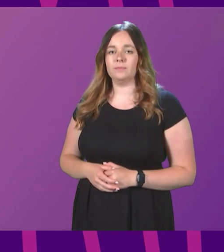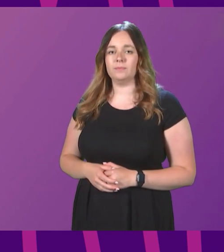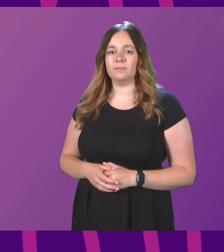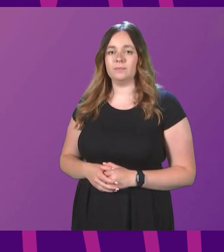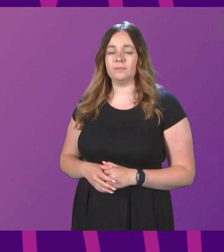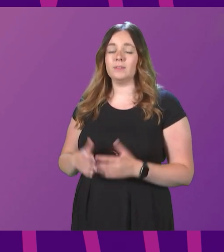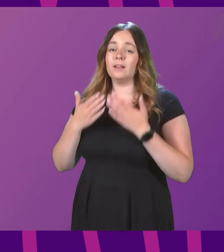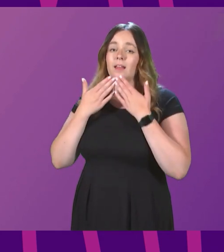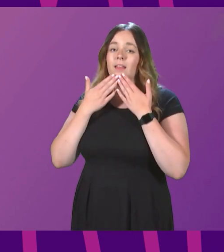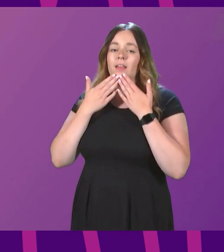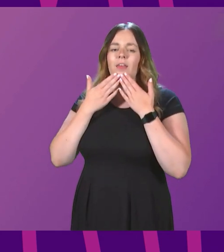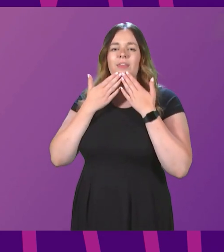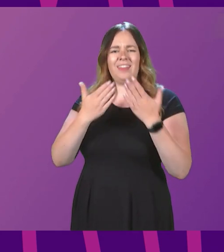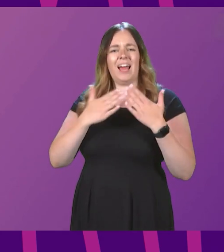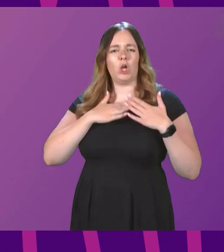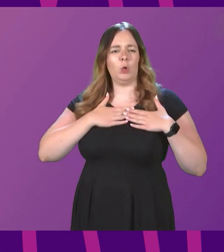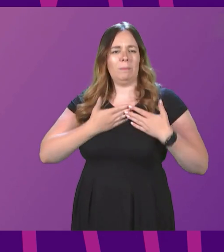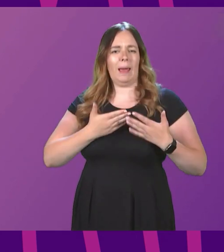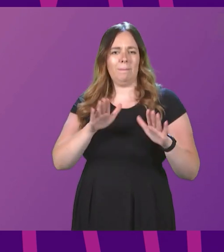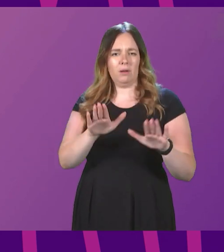Thank you, Members.